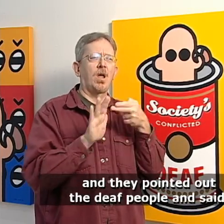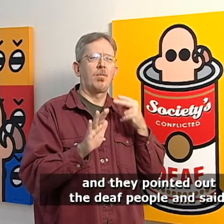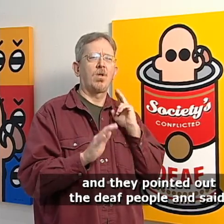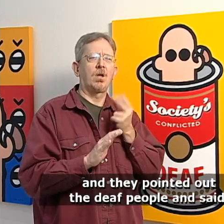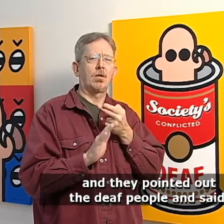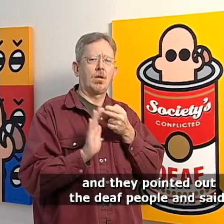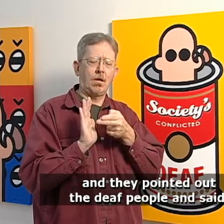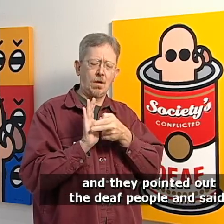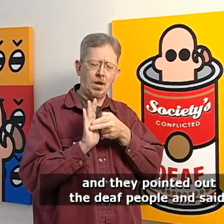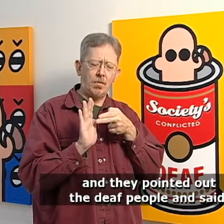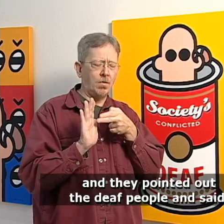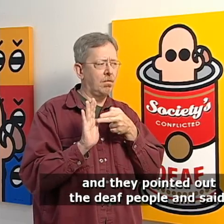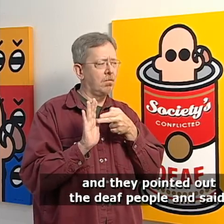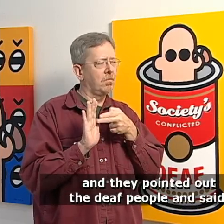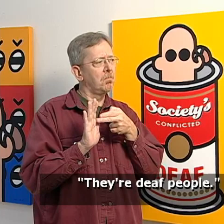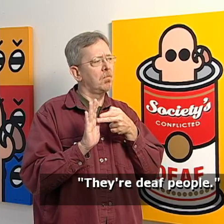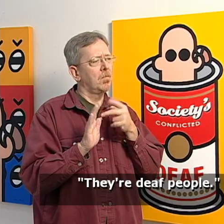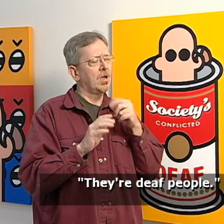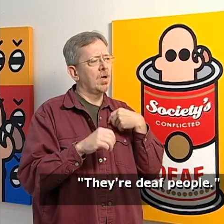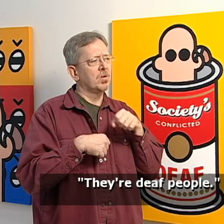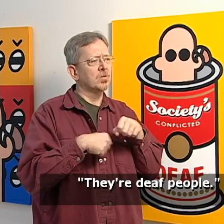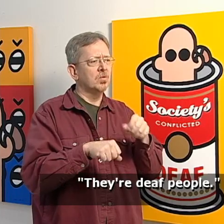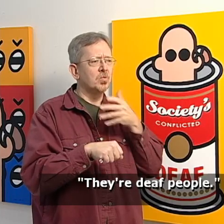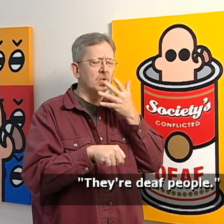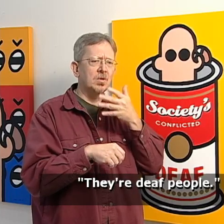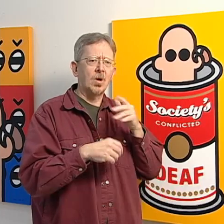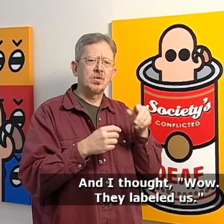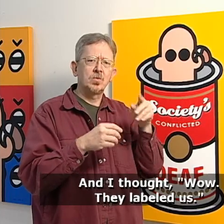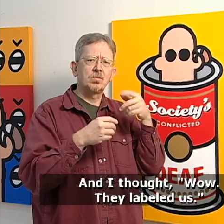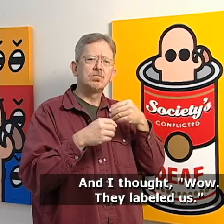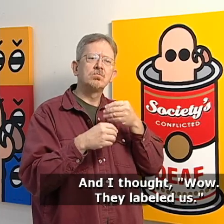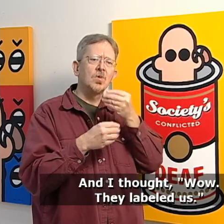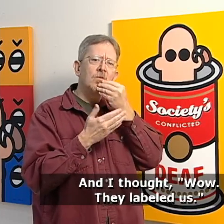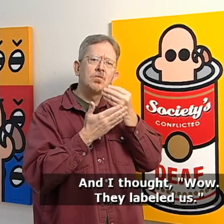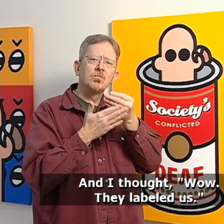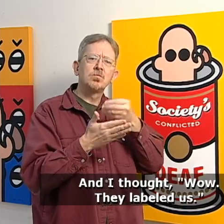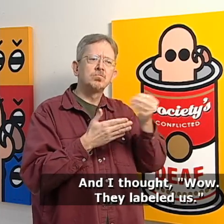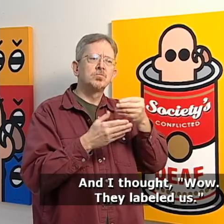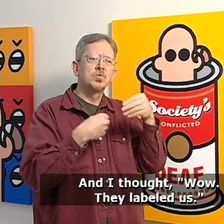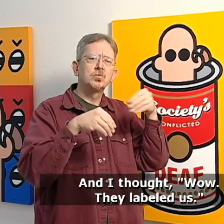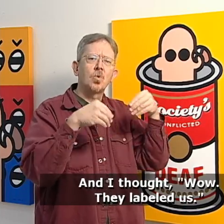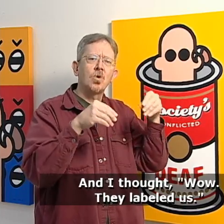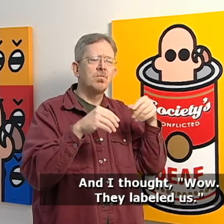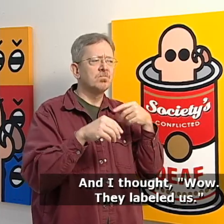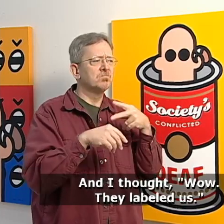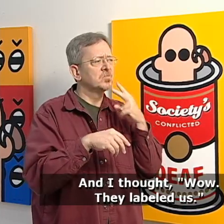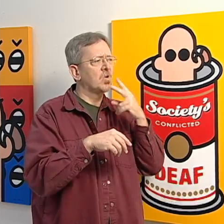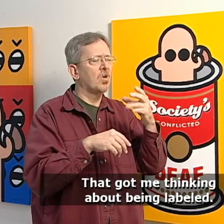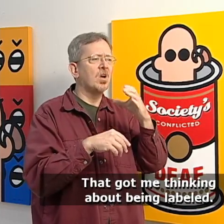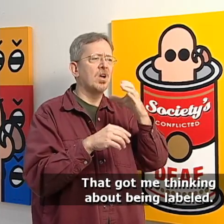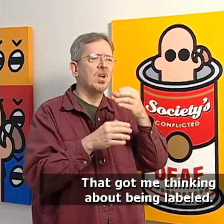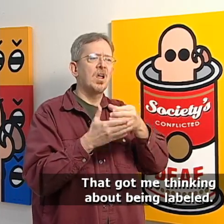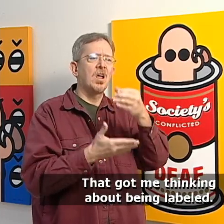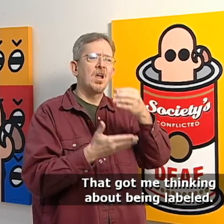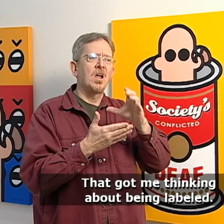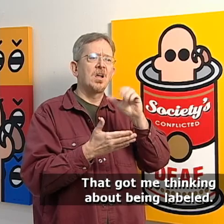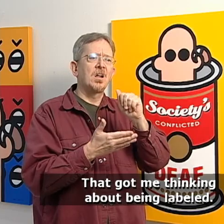pointed out the deaf people and said they're deaf people. And I thought wow they labeled us. That got me thinking